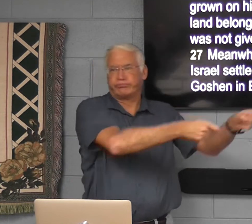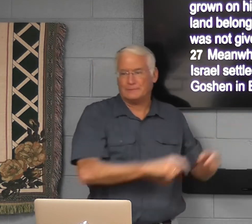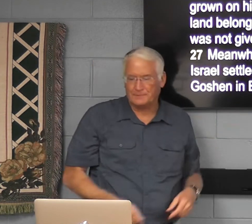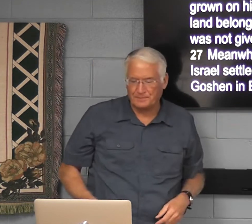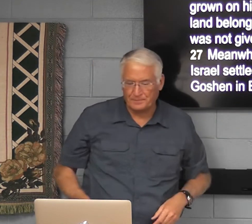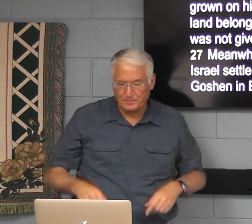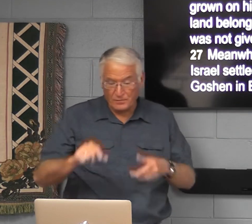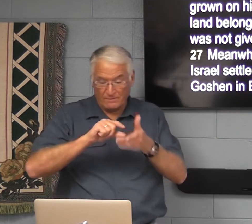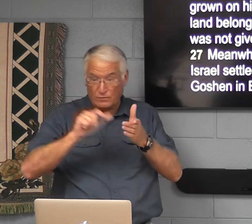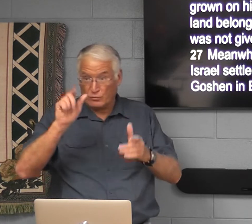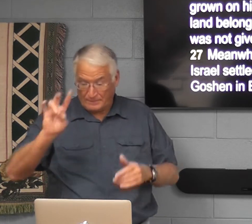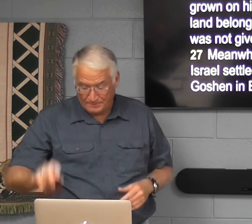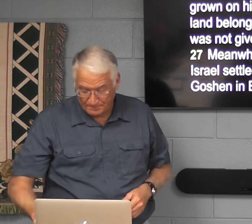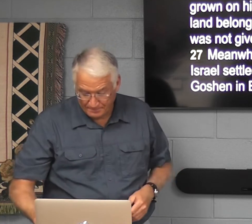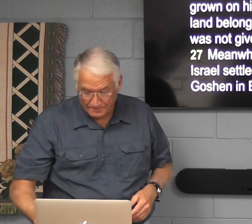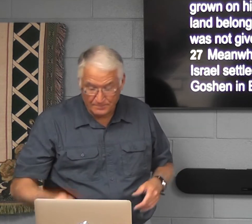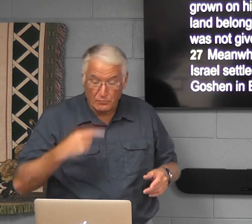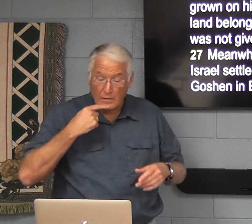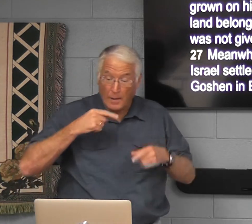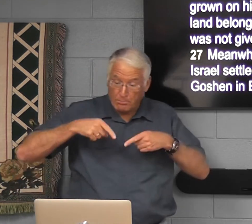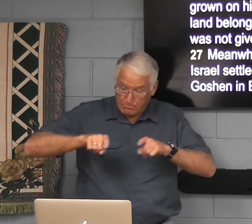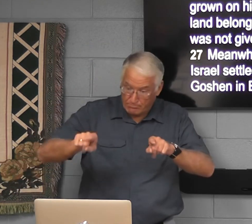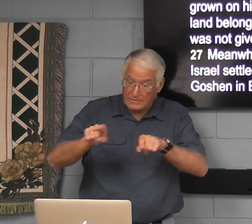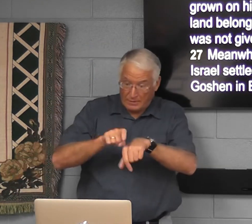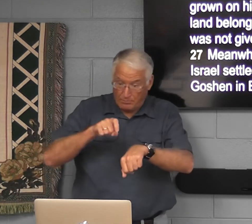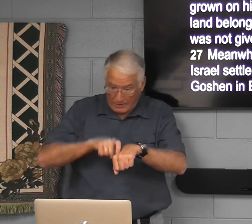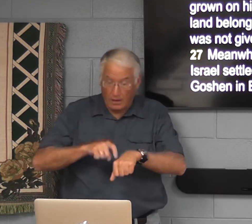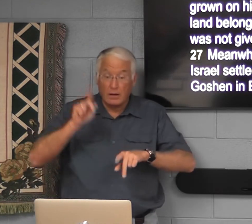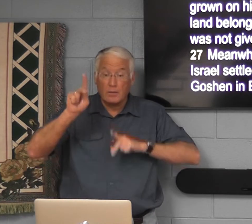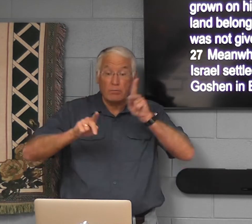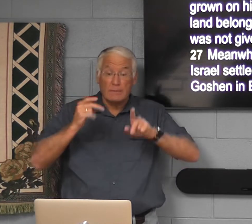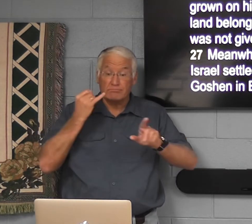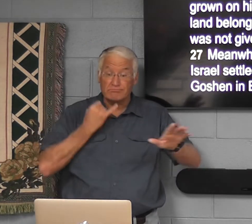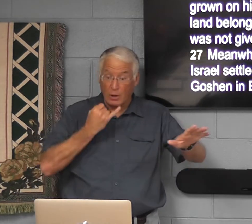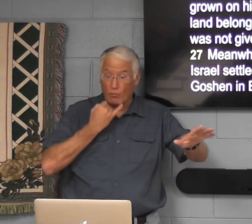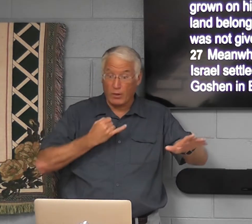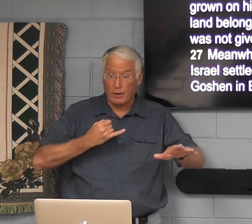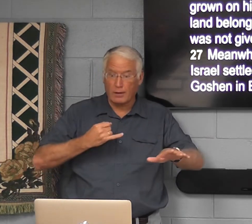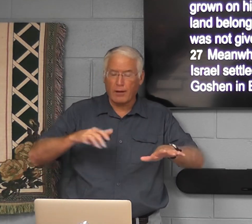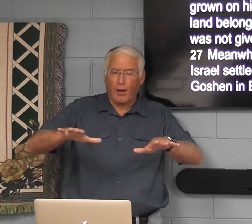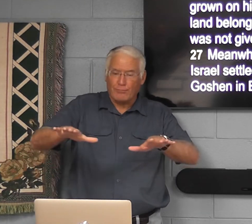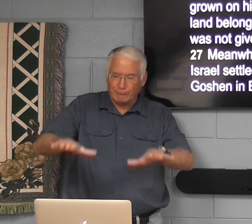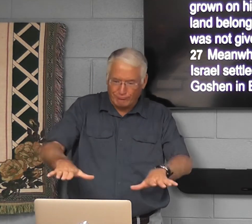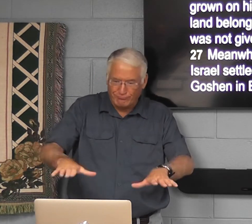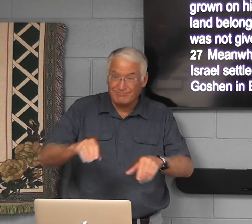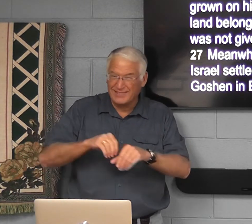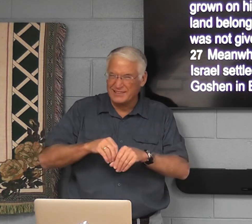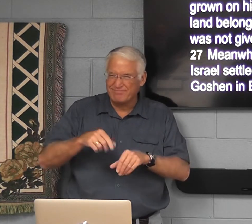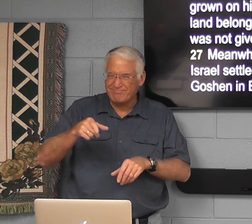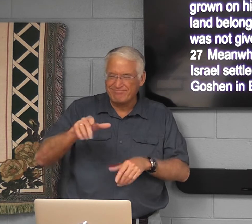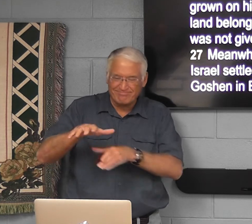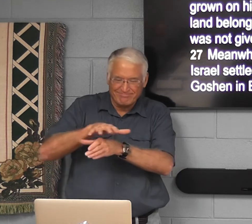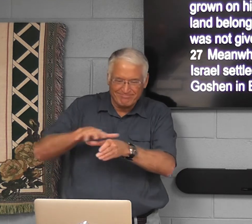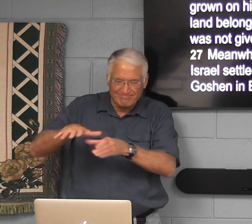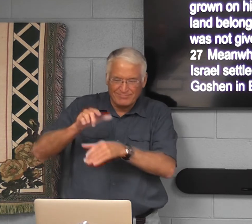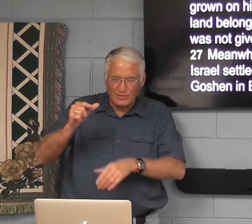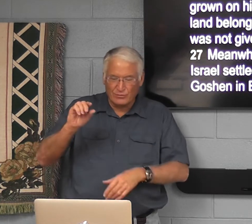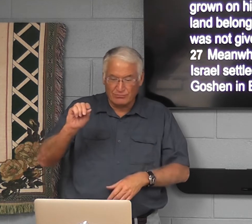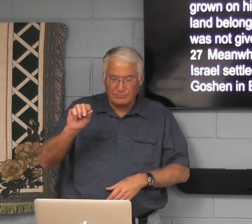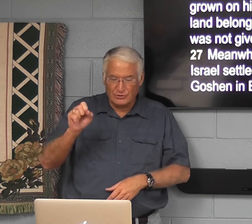Egypt was given to the Pharaoh. Verse 27. Meanwhile, the people of Israel settled in the region of Moshe